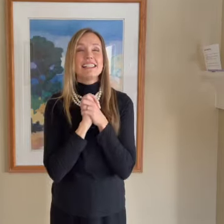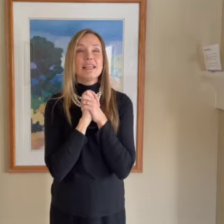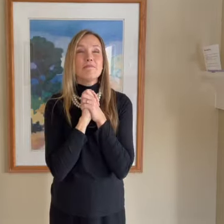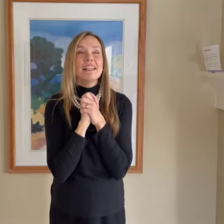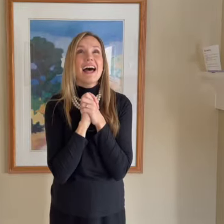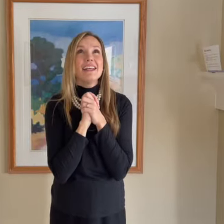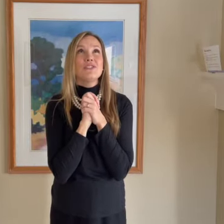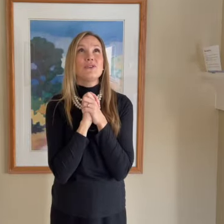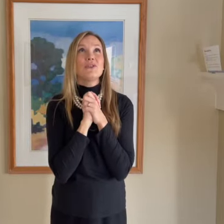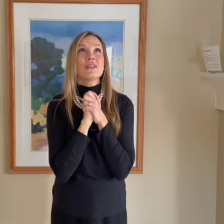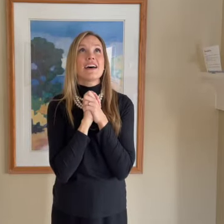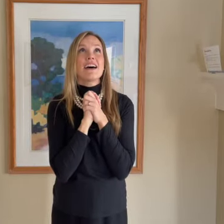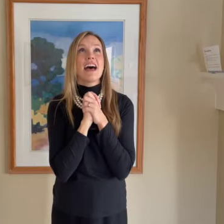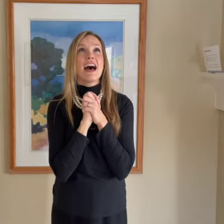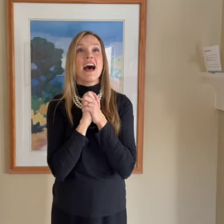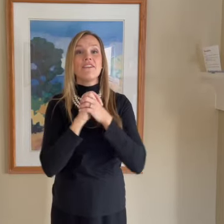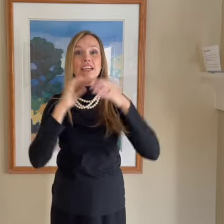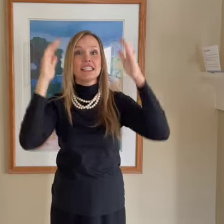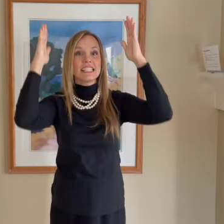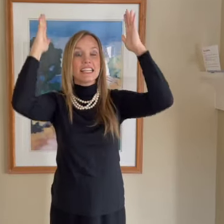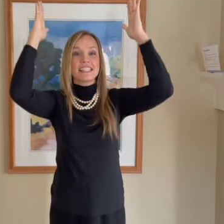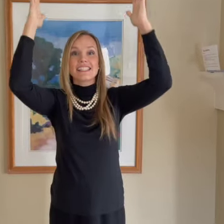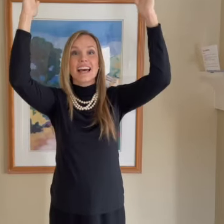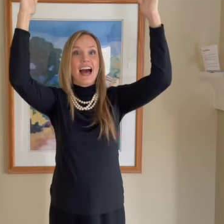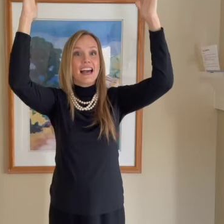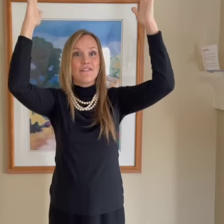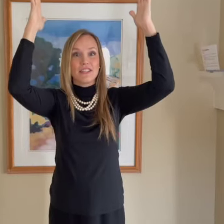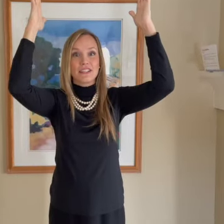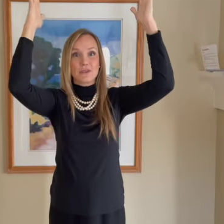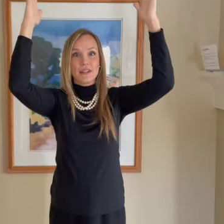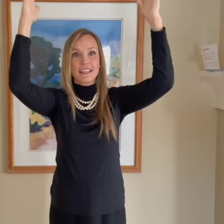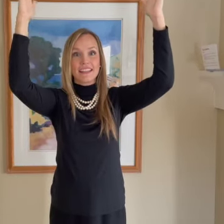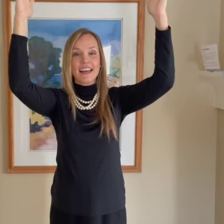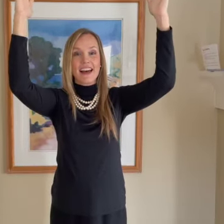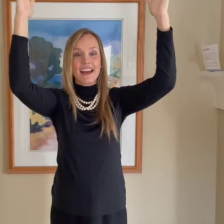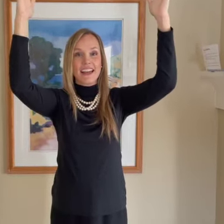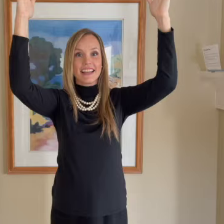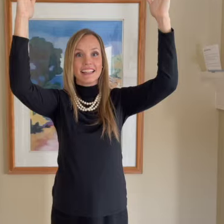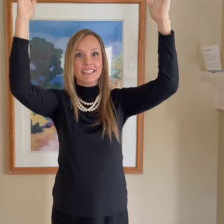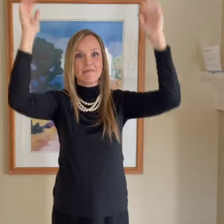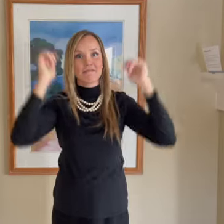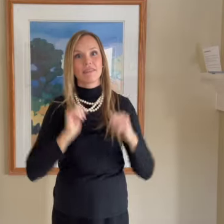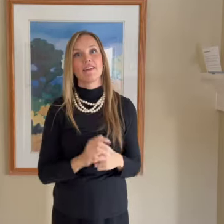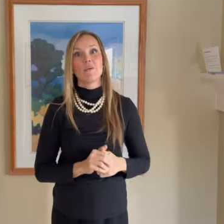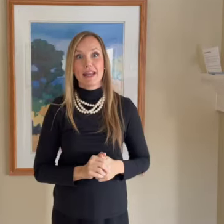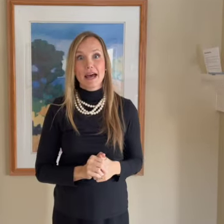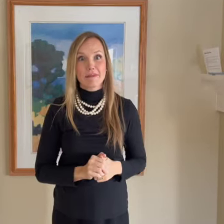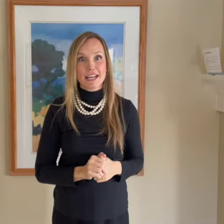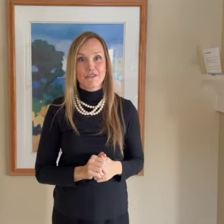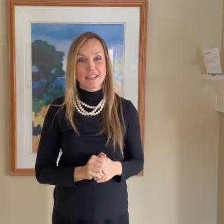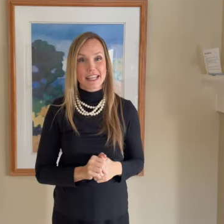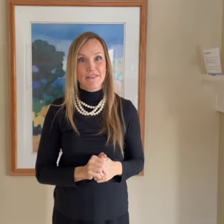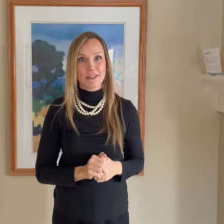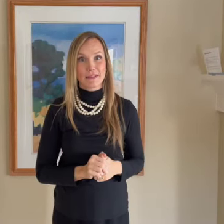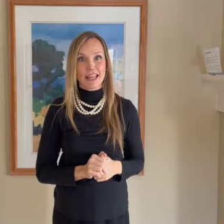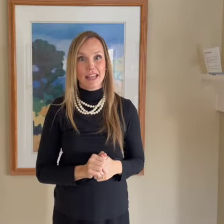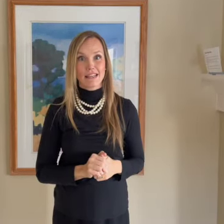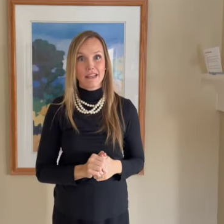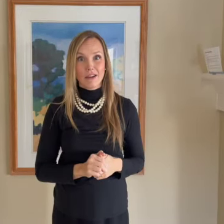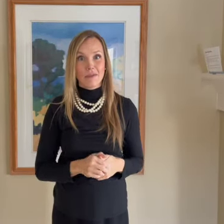he pled to the heavens, the sky filled with light. What happened after the sky filled with light? We